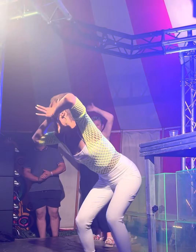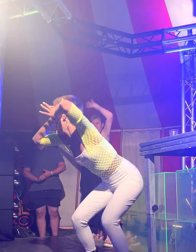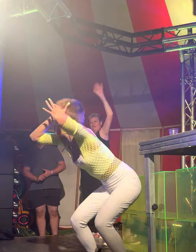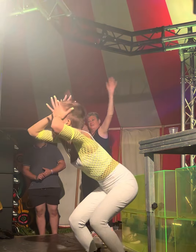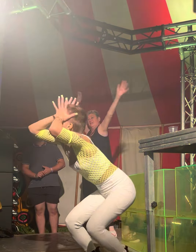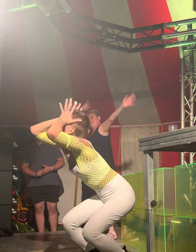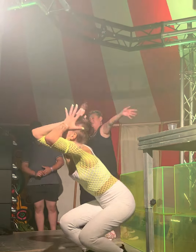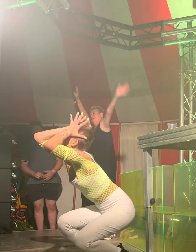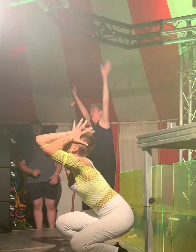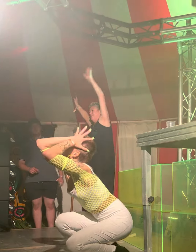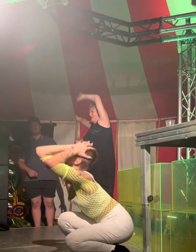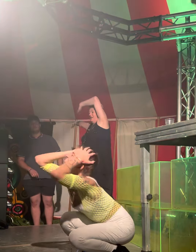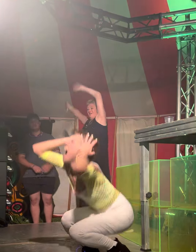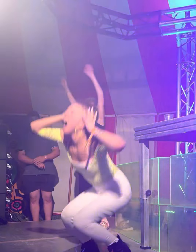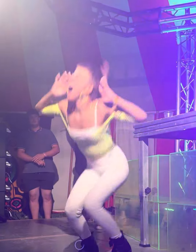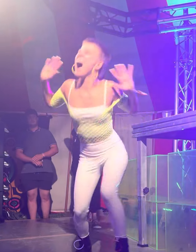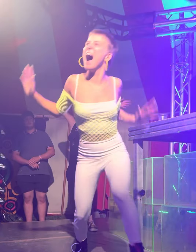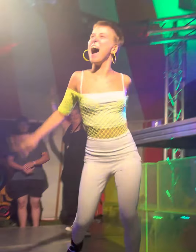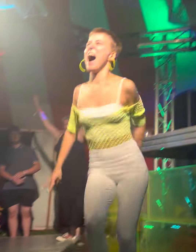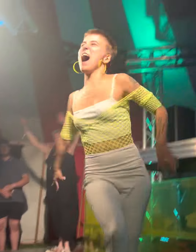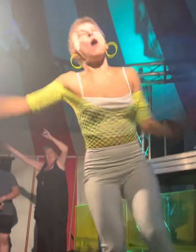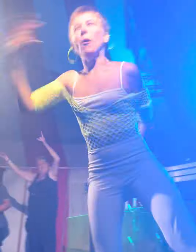Next to you Next